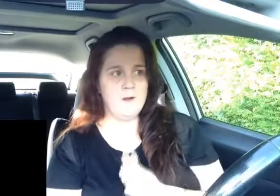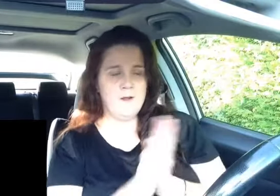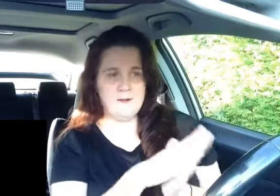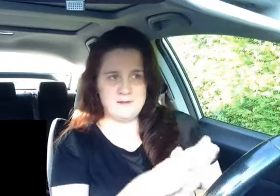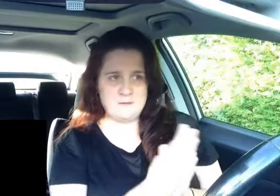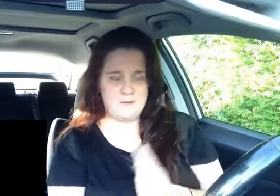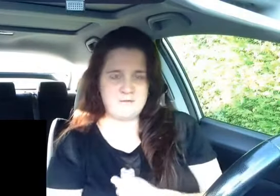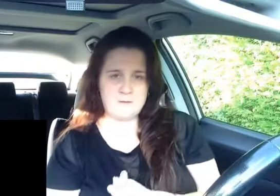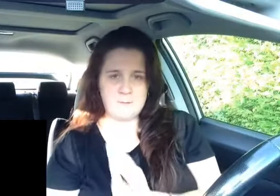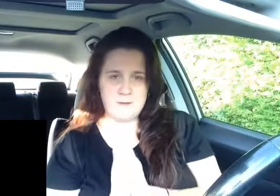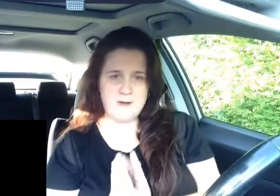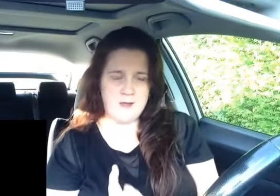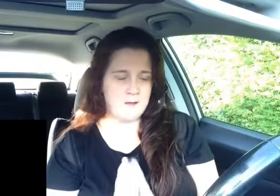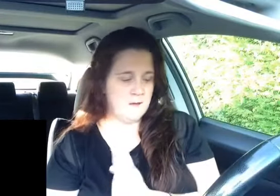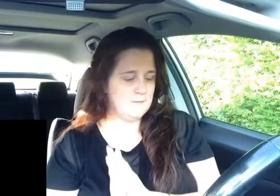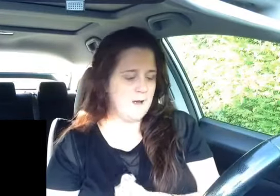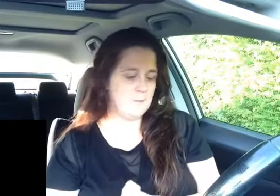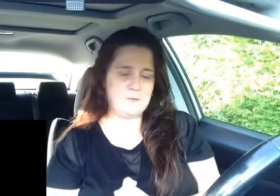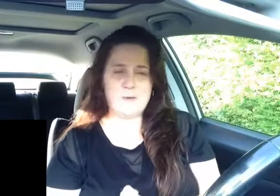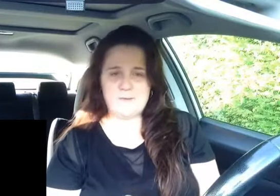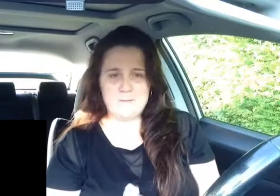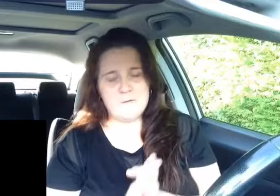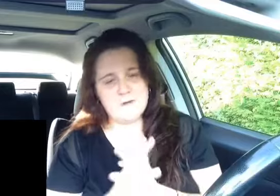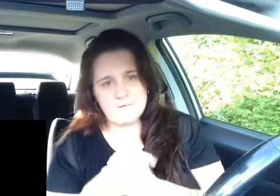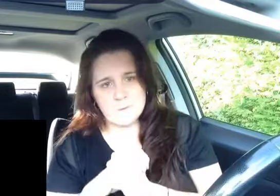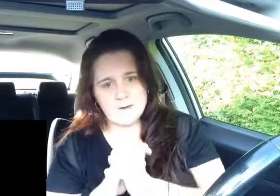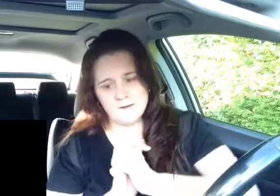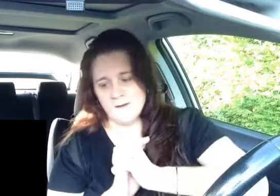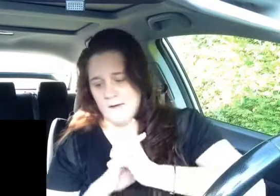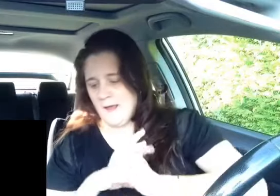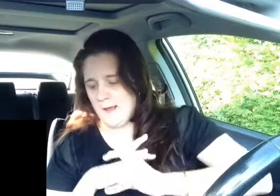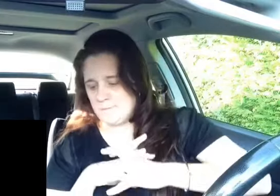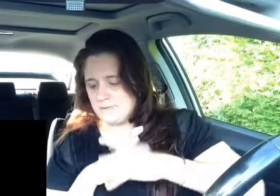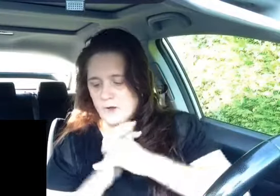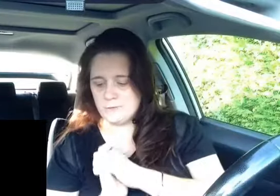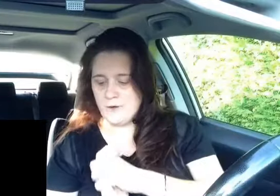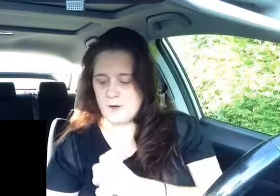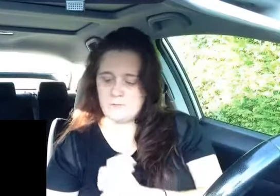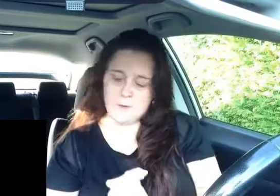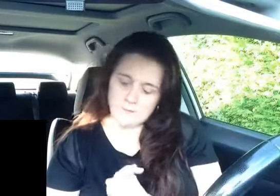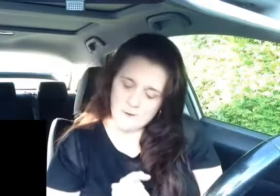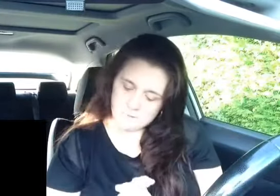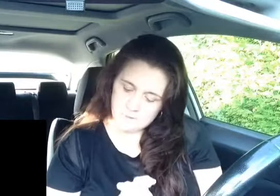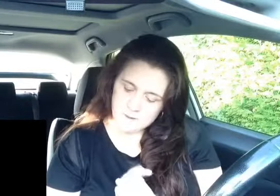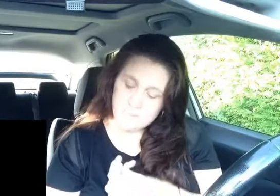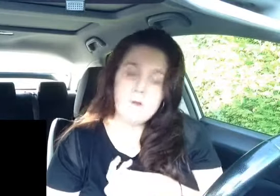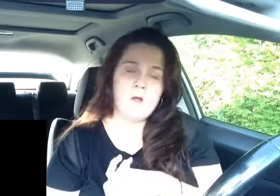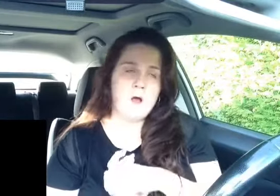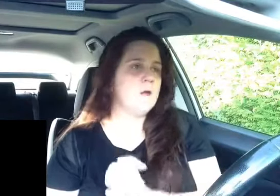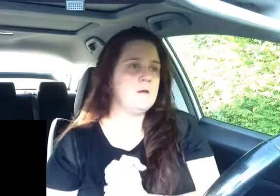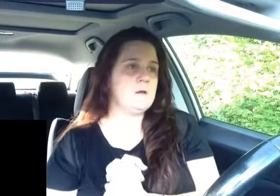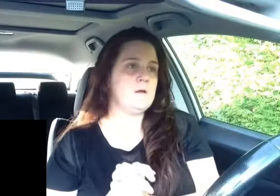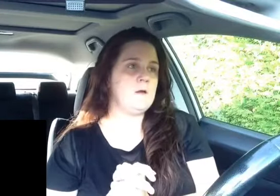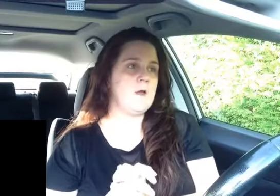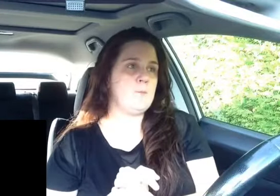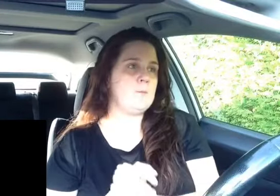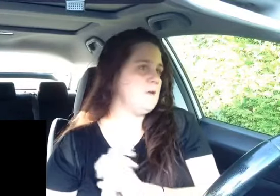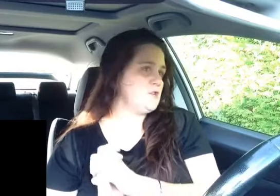and that's my favorite one but yeah that one's probably my favorite one um so far of what i've heard from him i'm gonna probably just